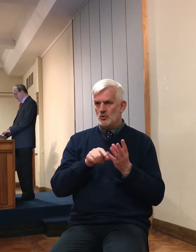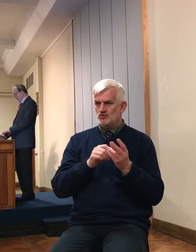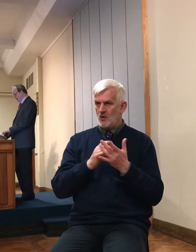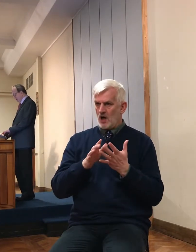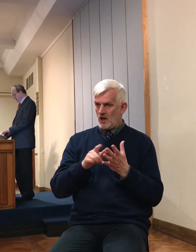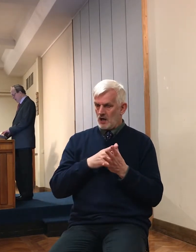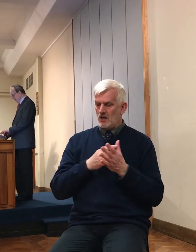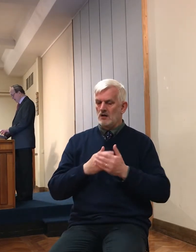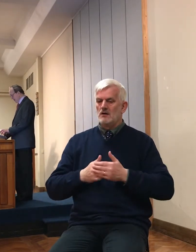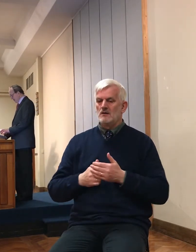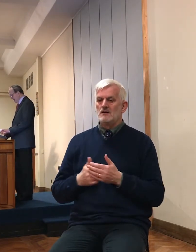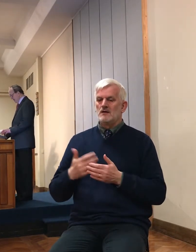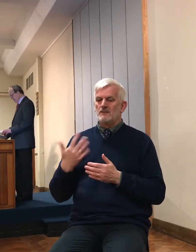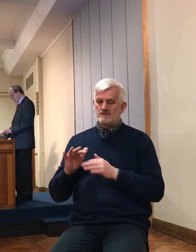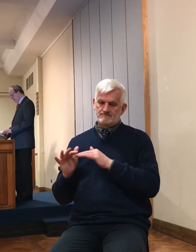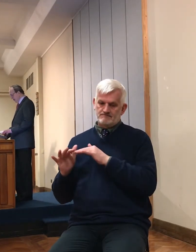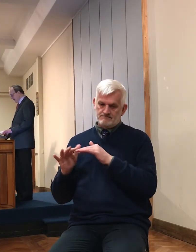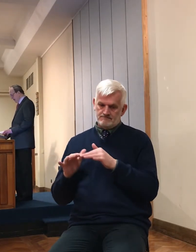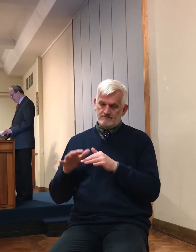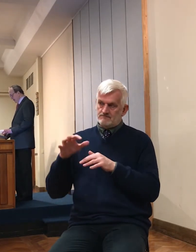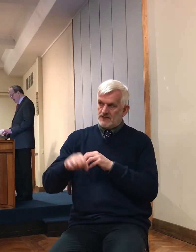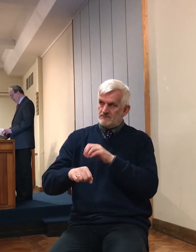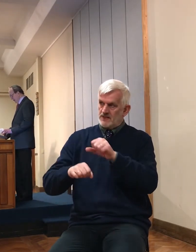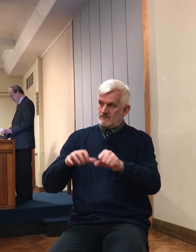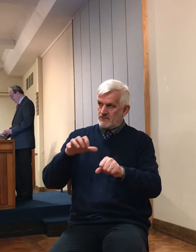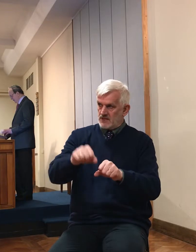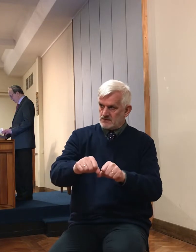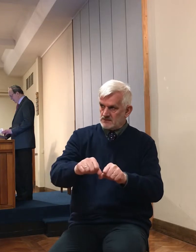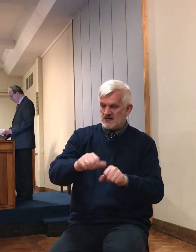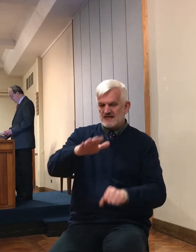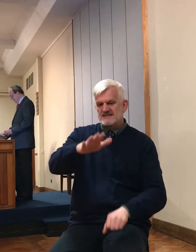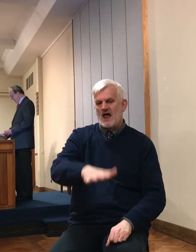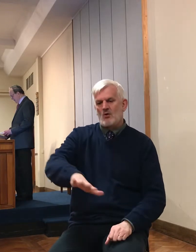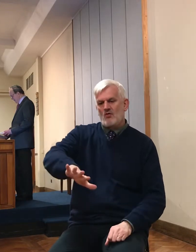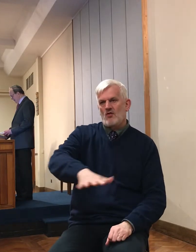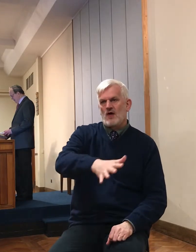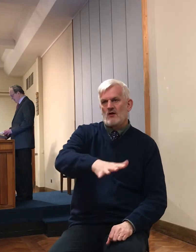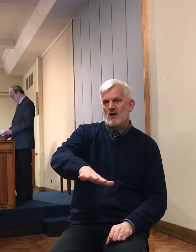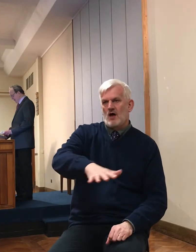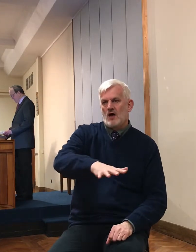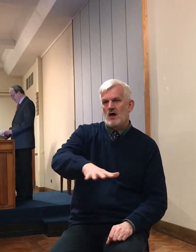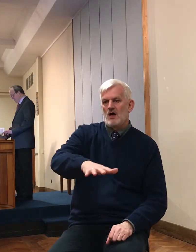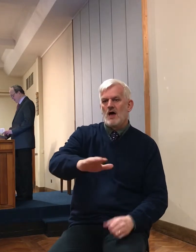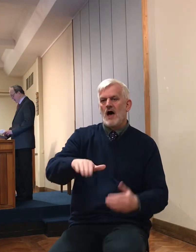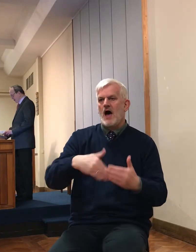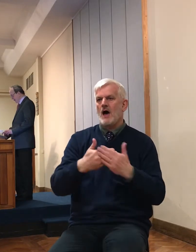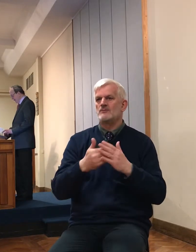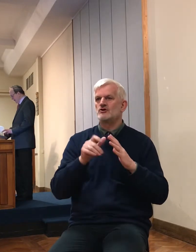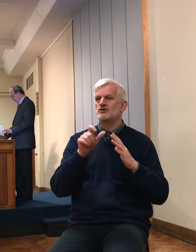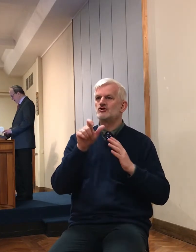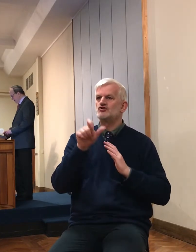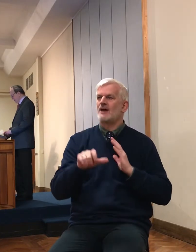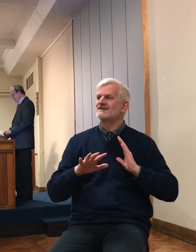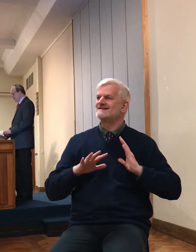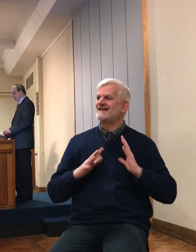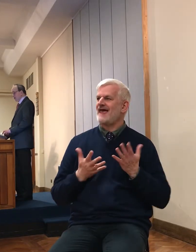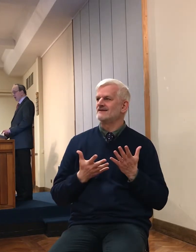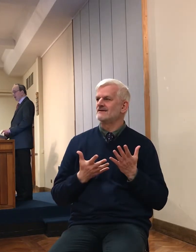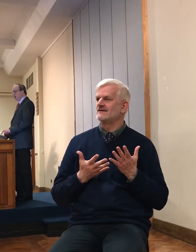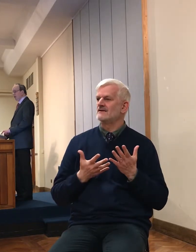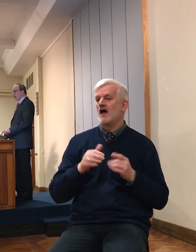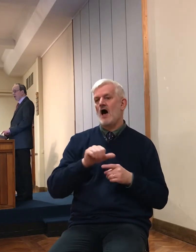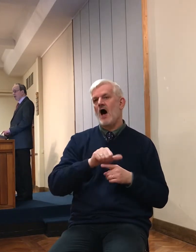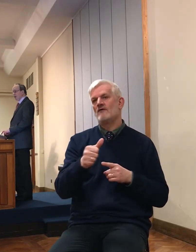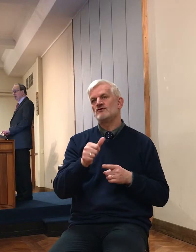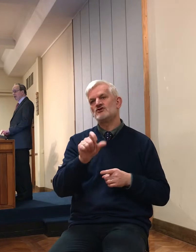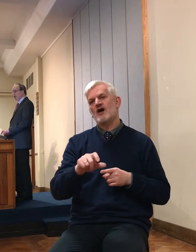first, runs up to here, to the end of chapter 10. And then from chapter 11, you're